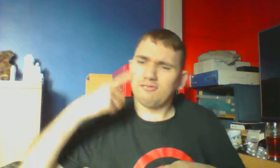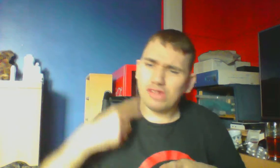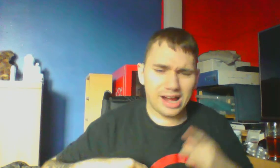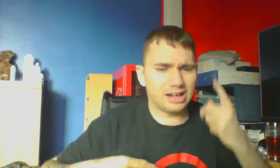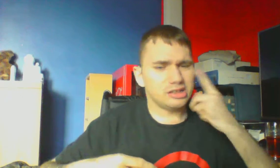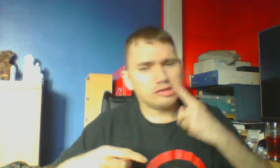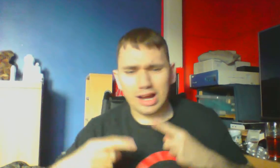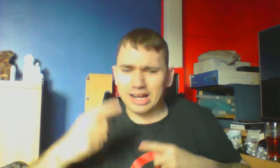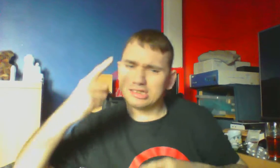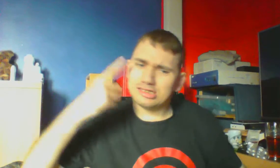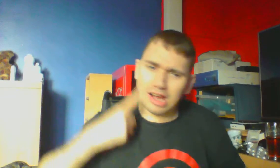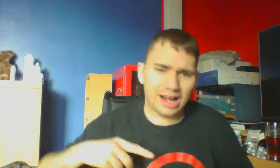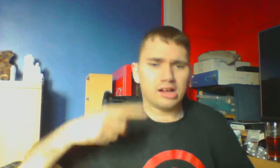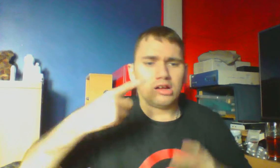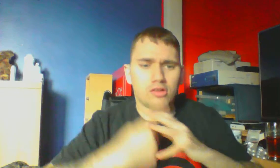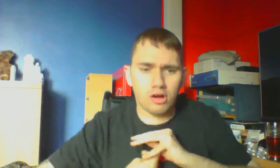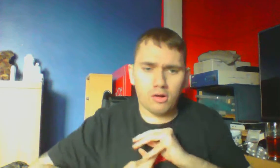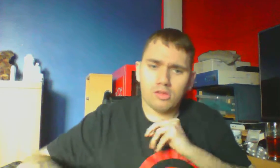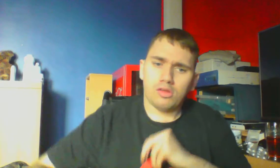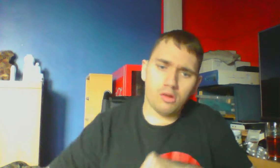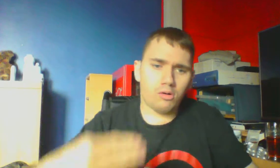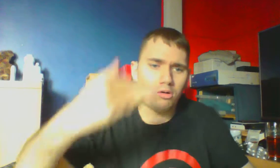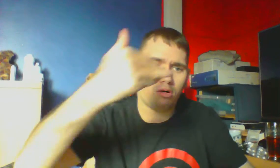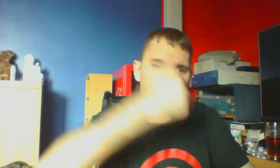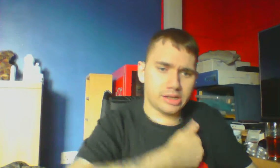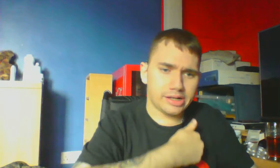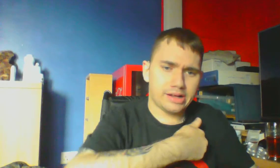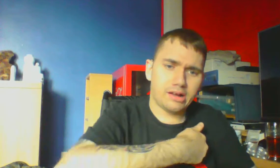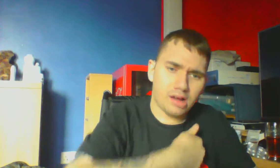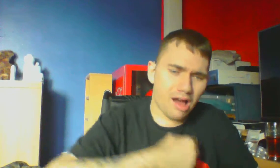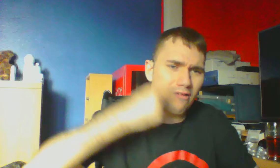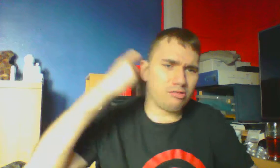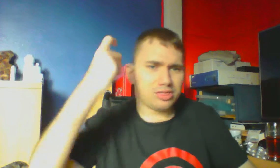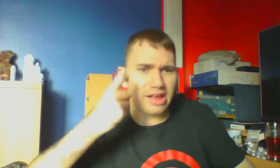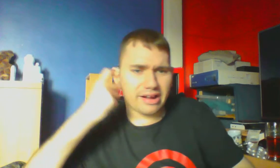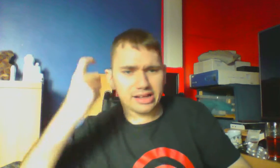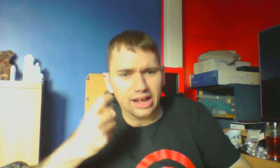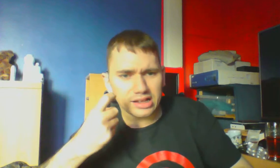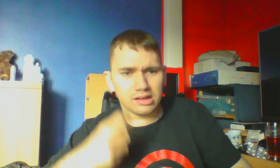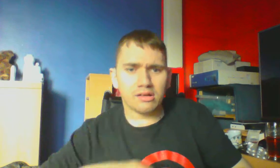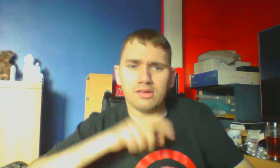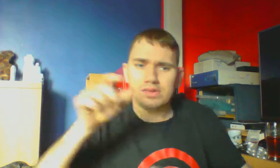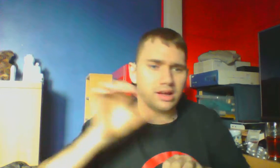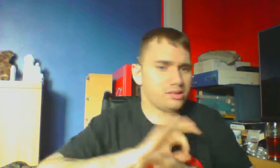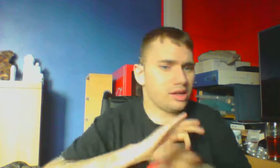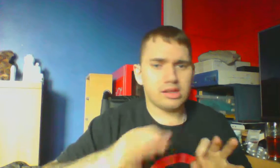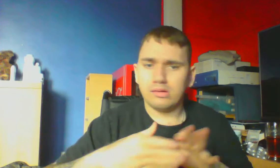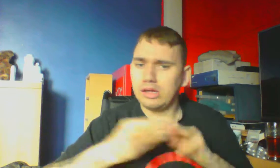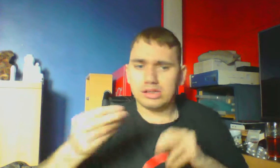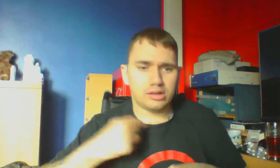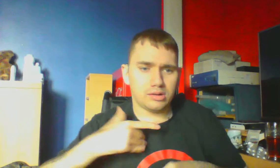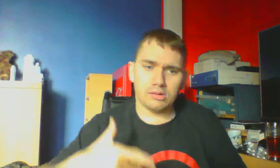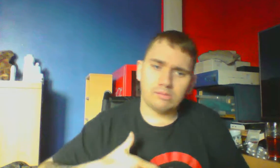cry, cry, cries in her lonely heart again If there's nothing,